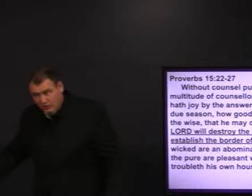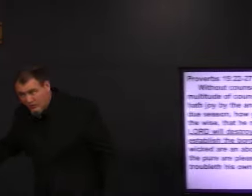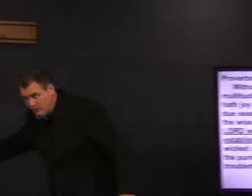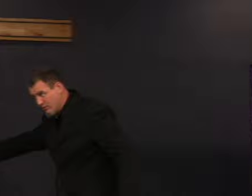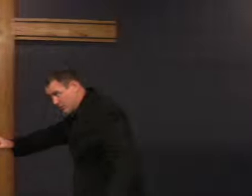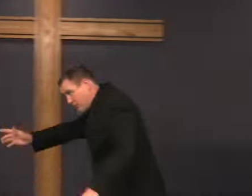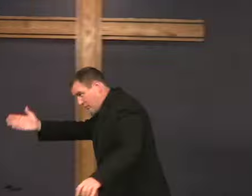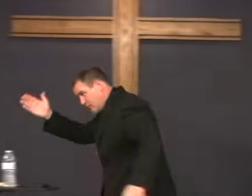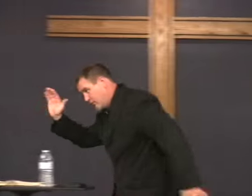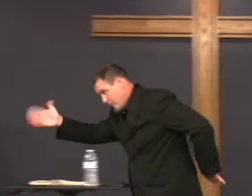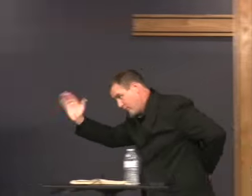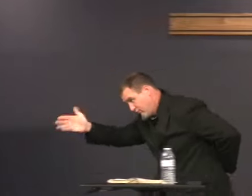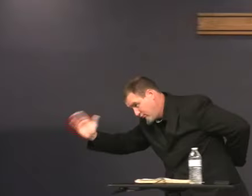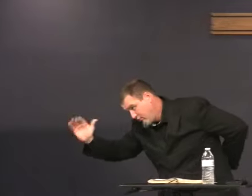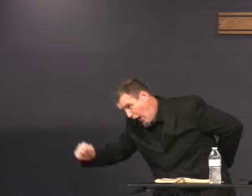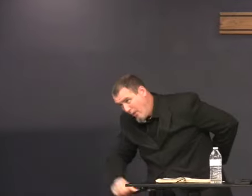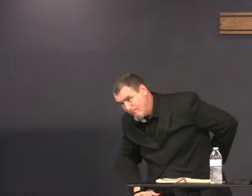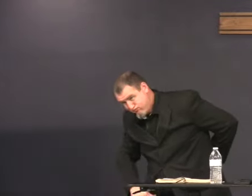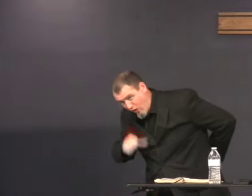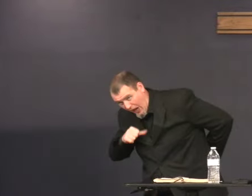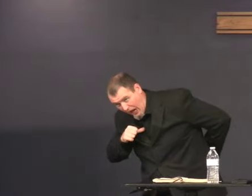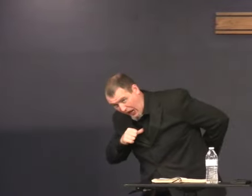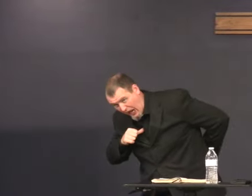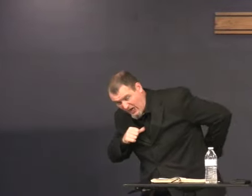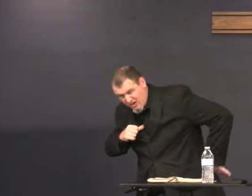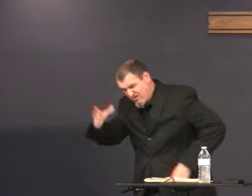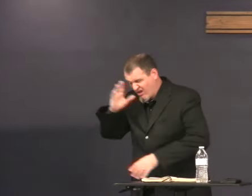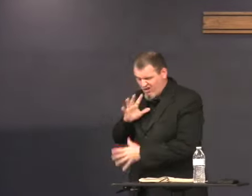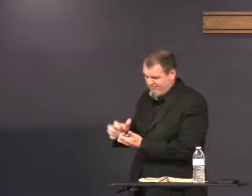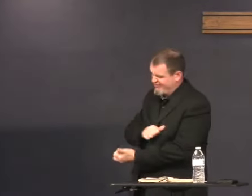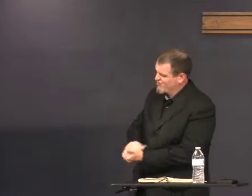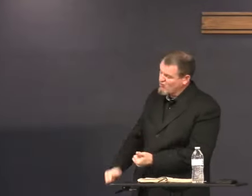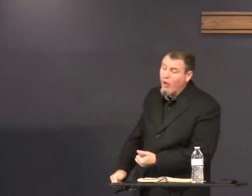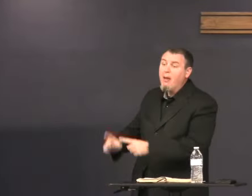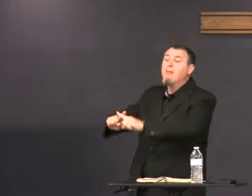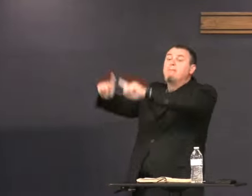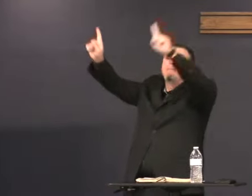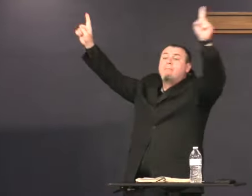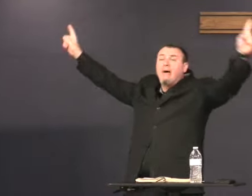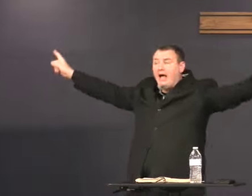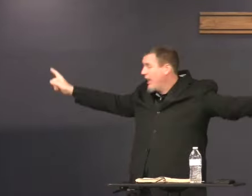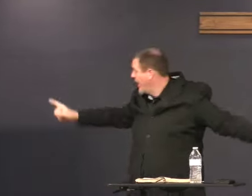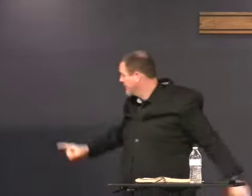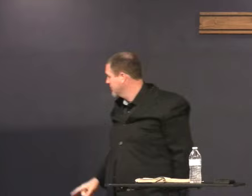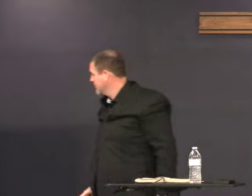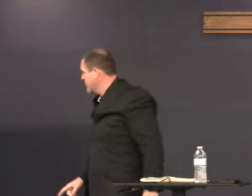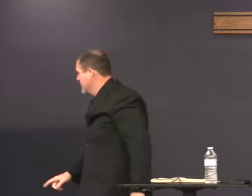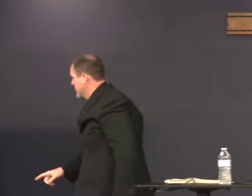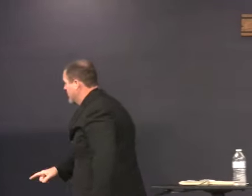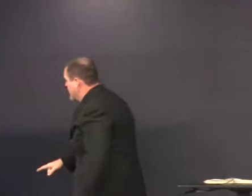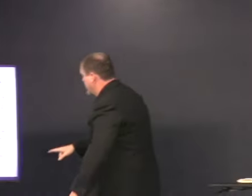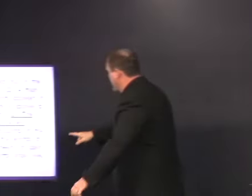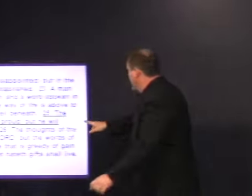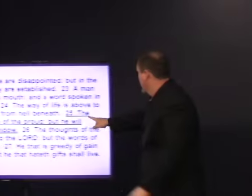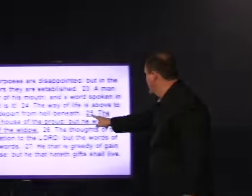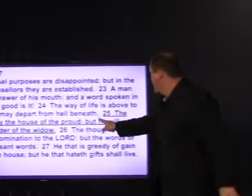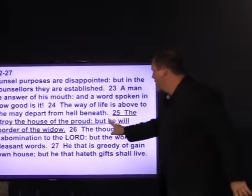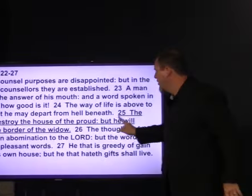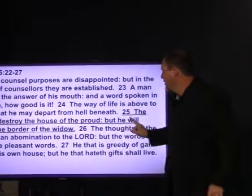Henry hey, you are proud and they destroy you... And he